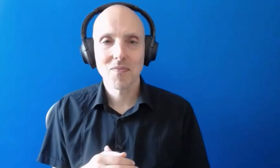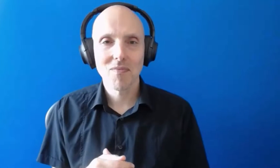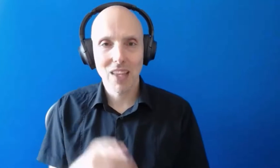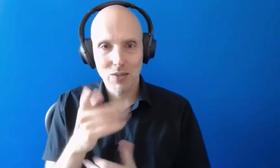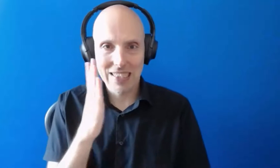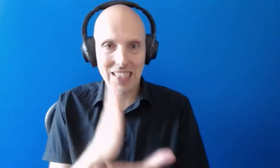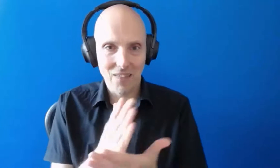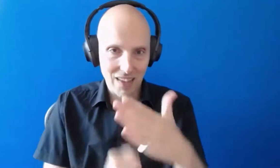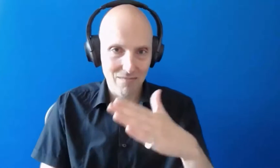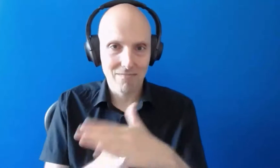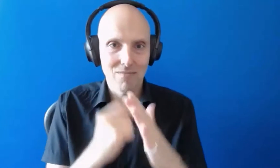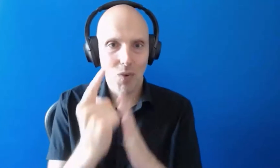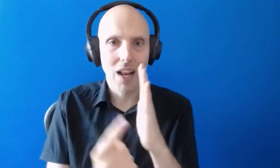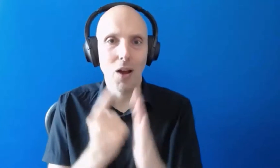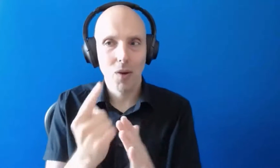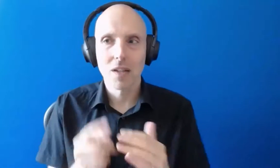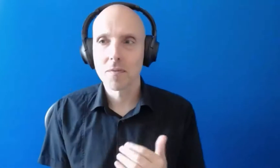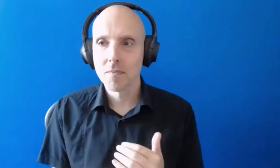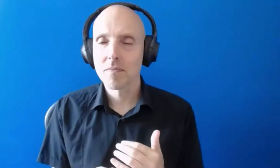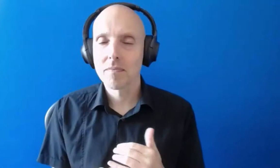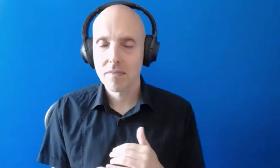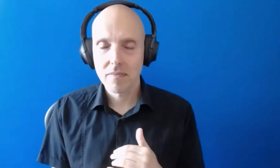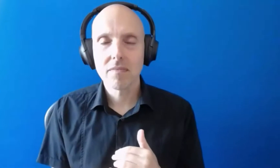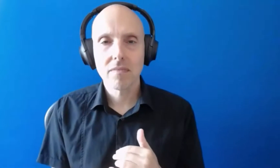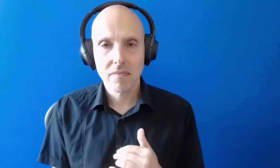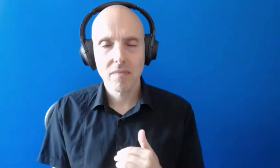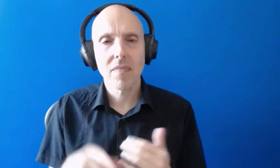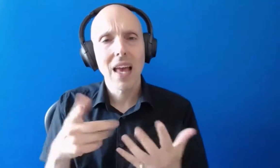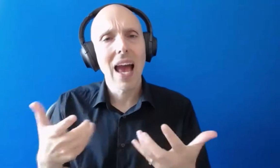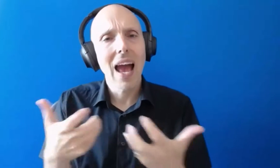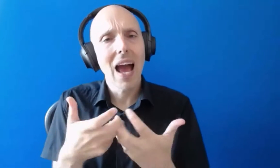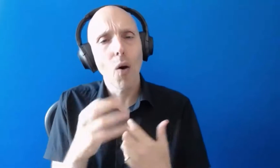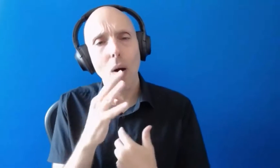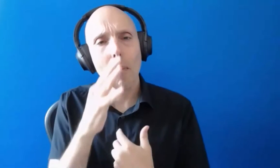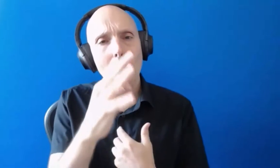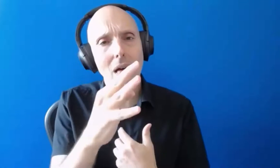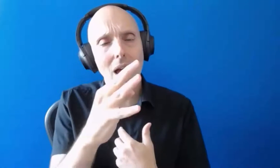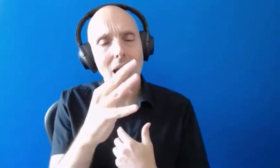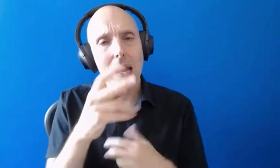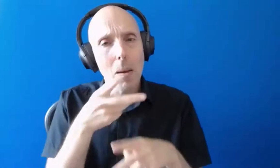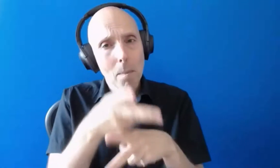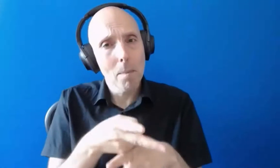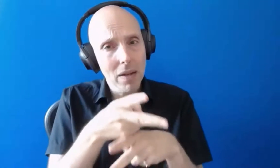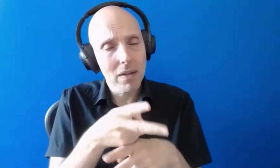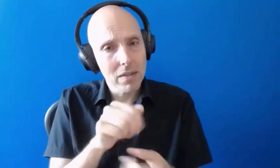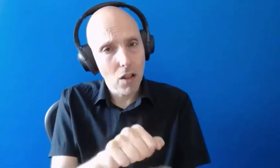um how do you apply for a maintenance loan uh tracy would you be able to